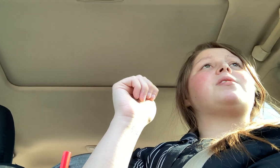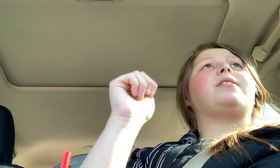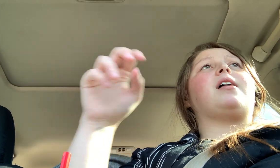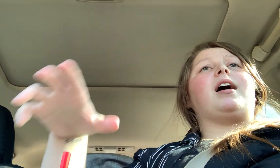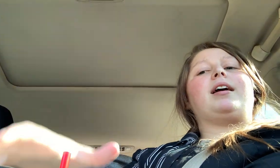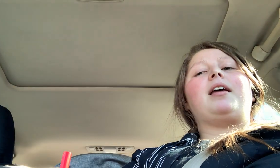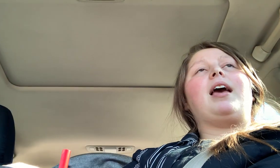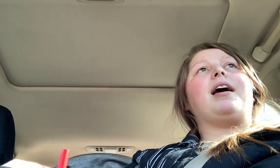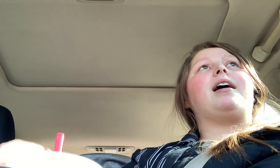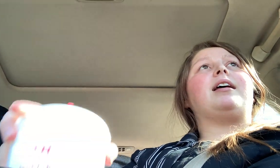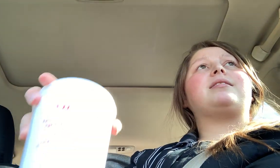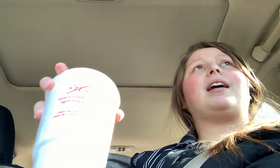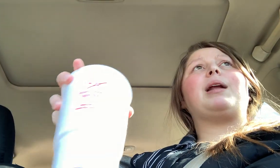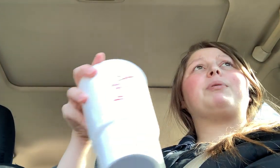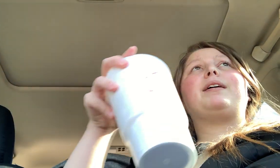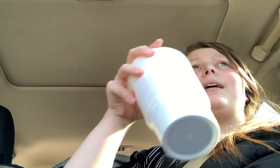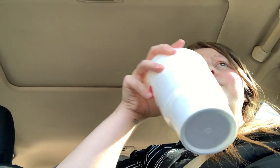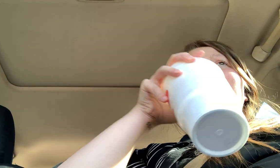online and it said I had preeclampsia.